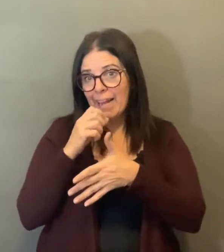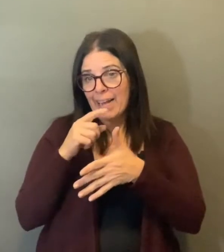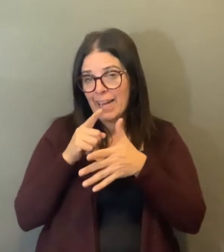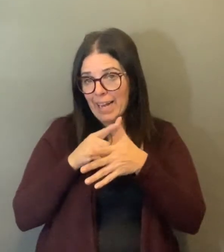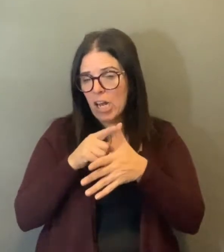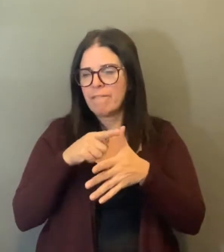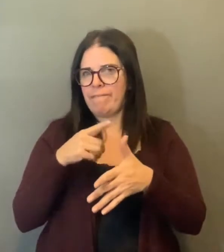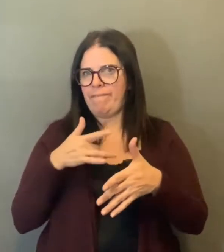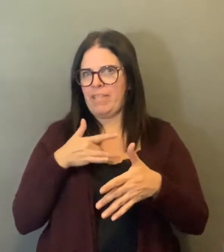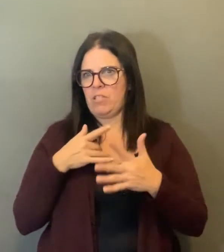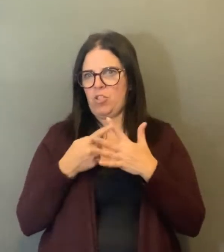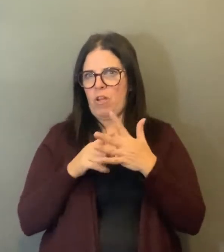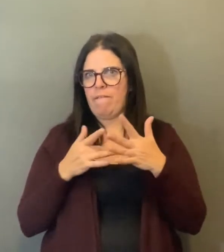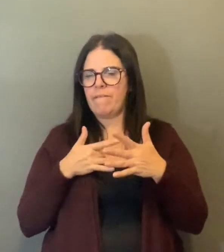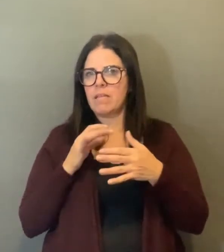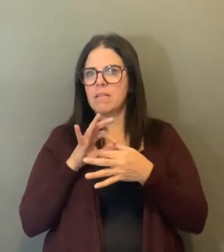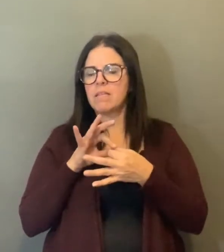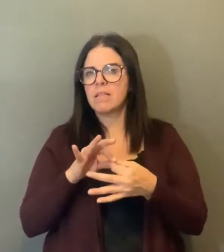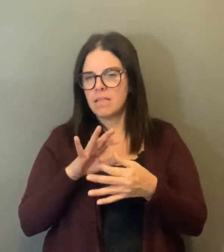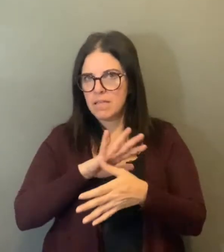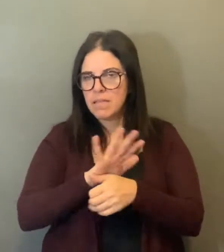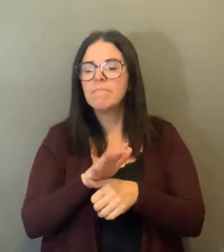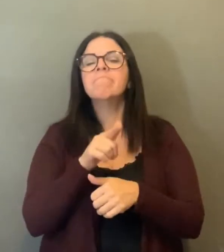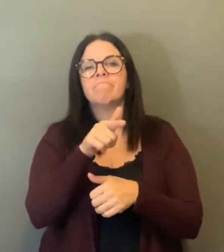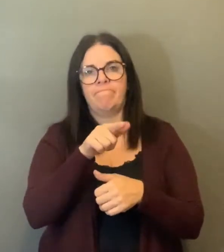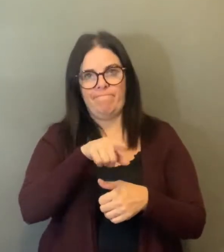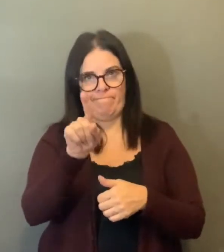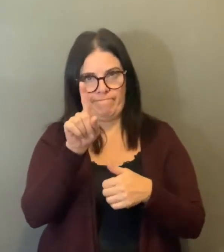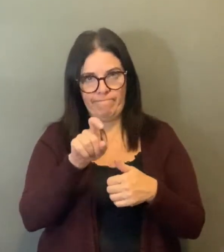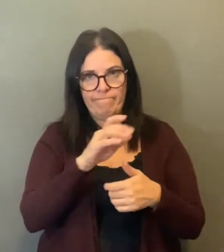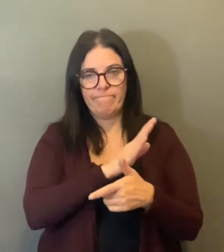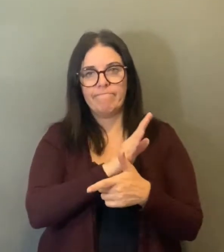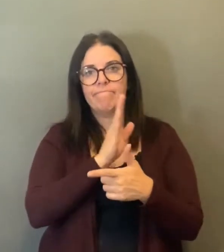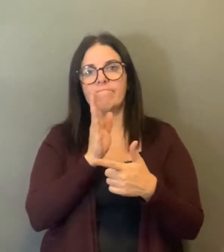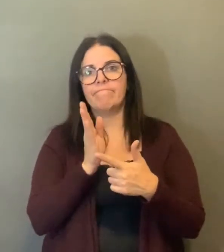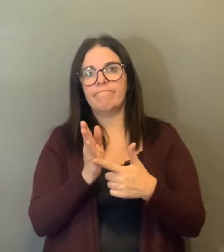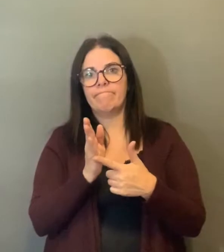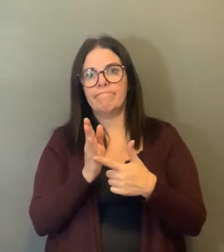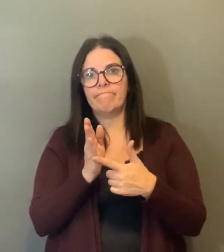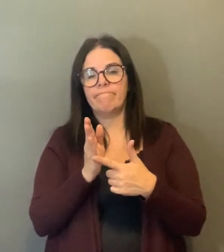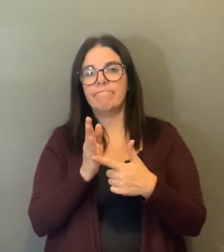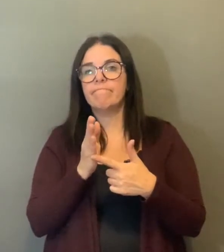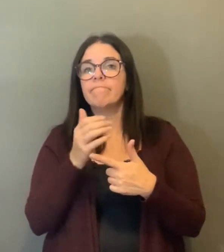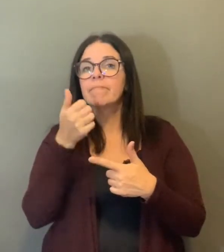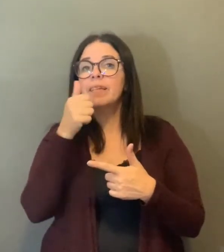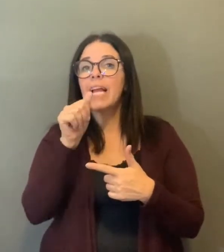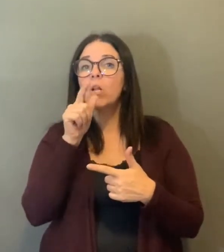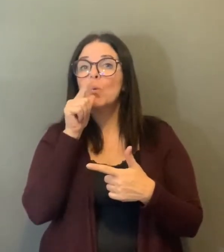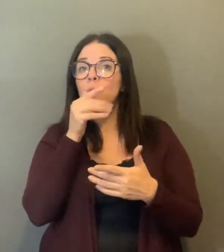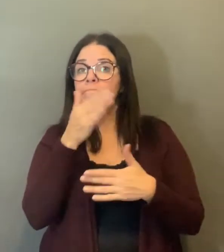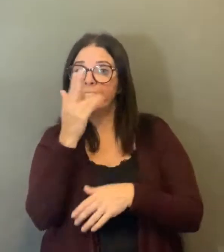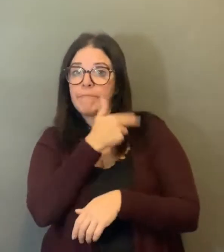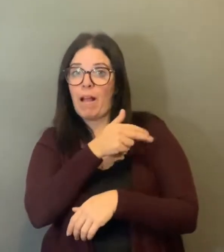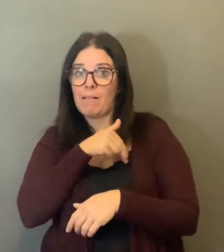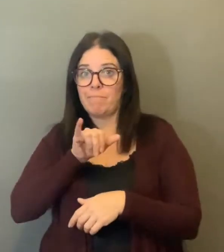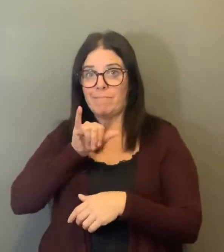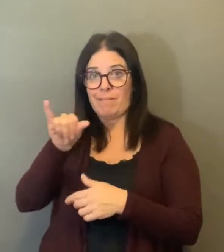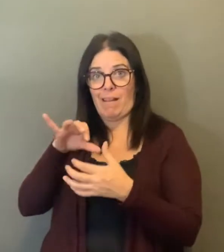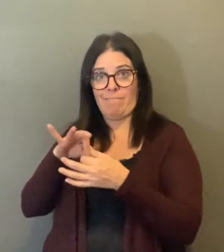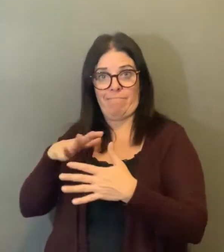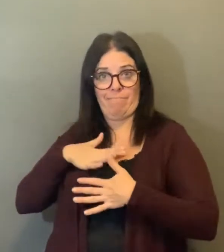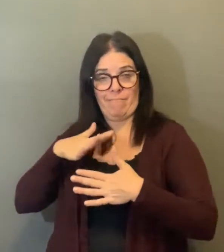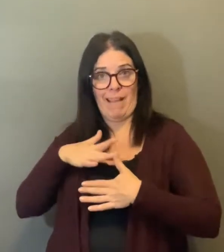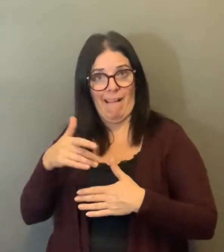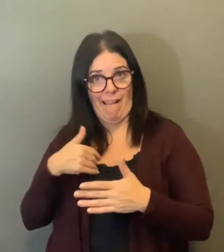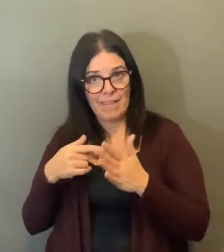first responders, firefighters, police, EMS and individuals referred for testing by our health unit. Please